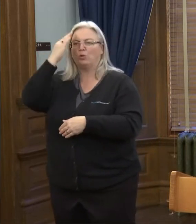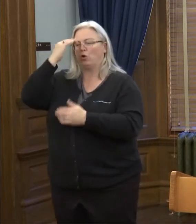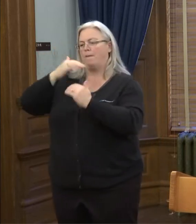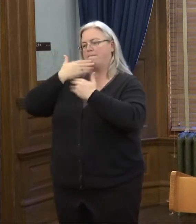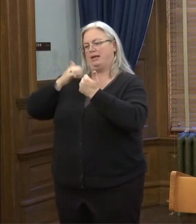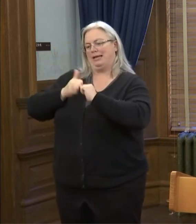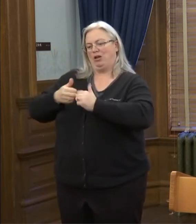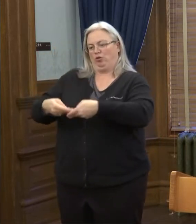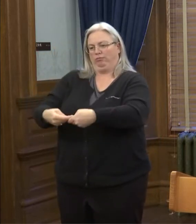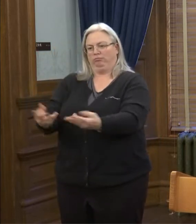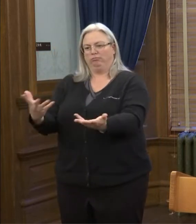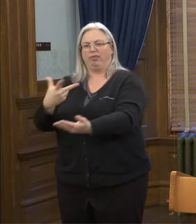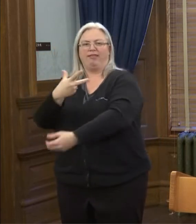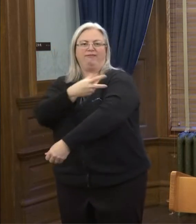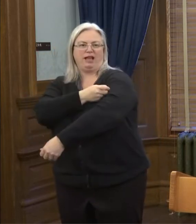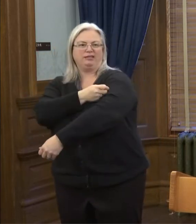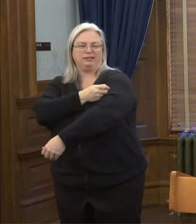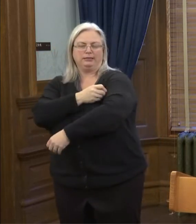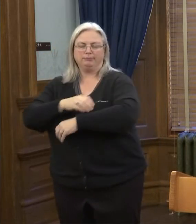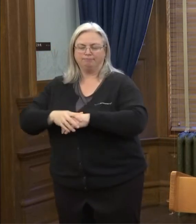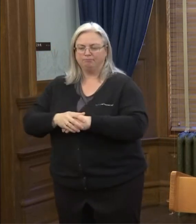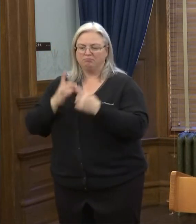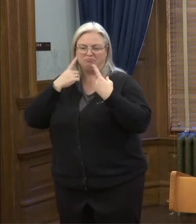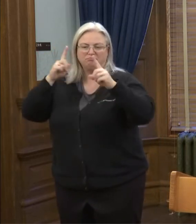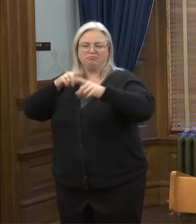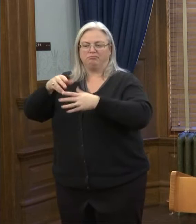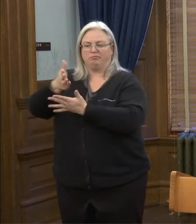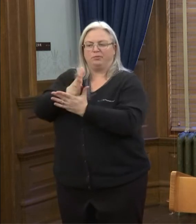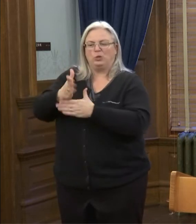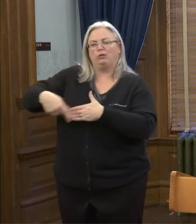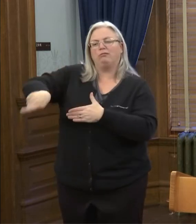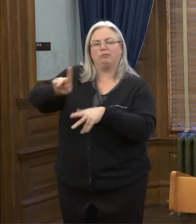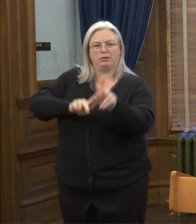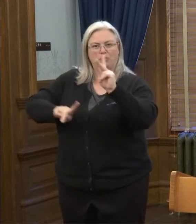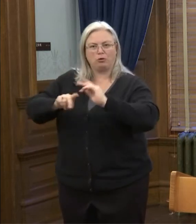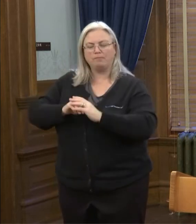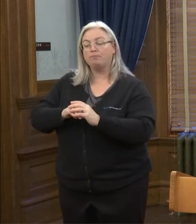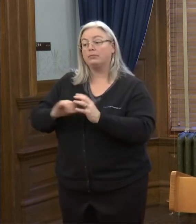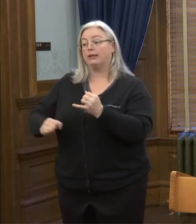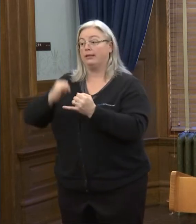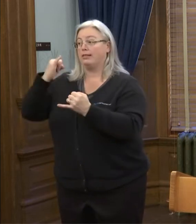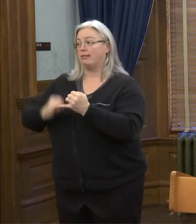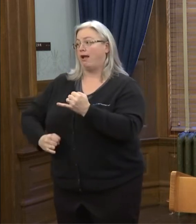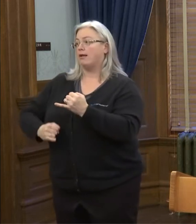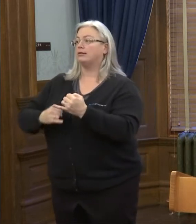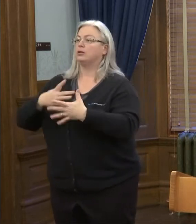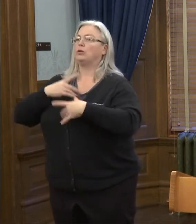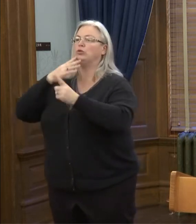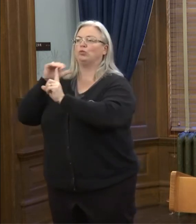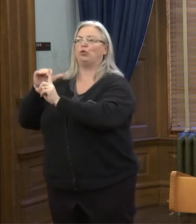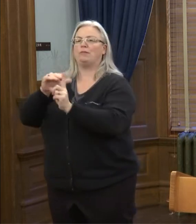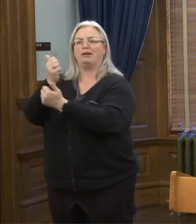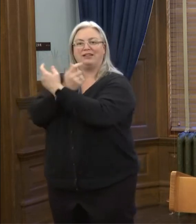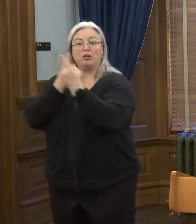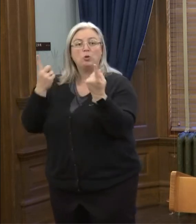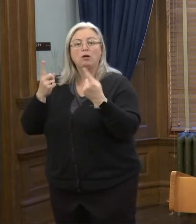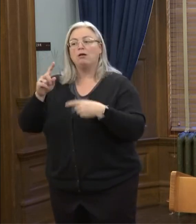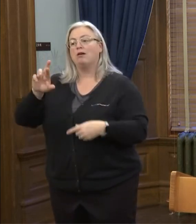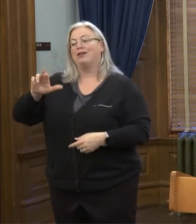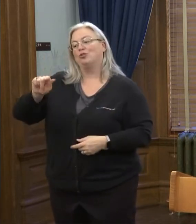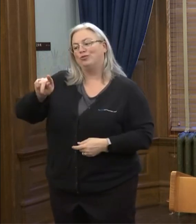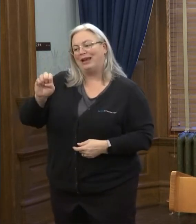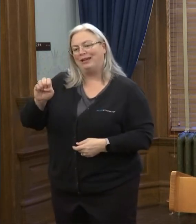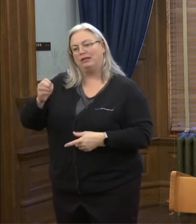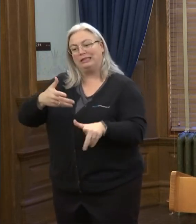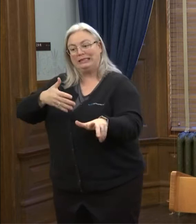best how to distribute these vaccines effectively among their residents. Lastly, I would like to remind everyone that the rate of